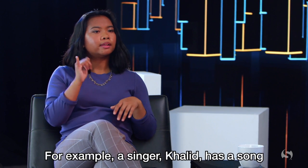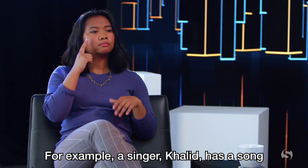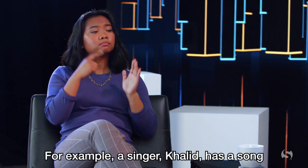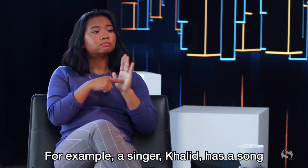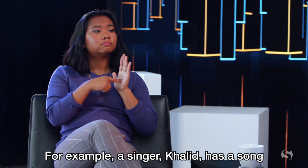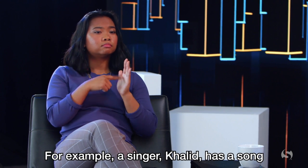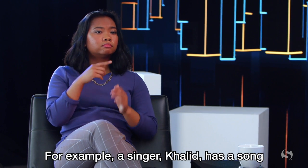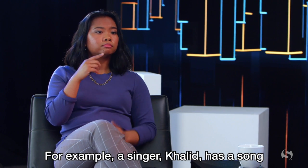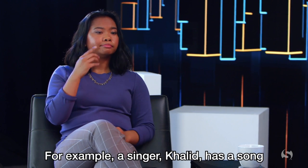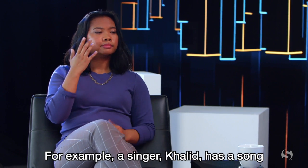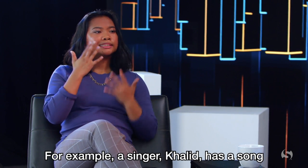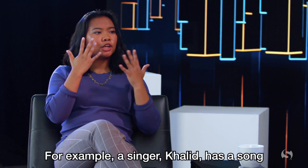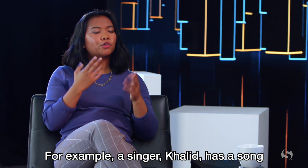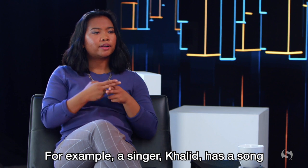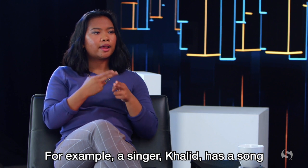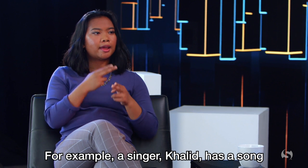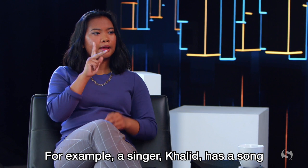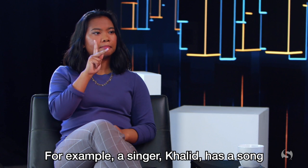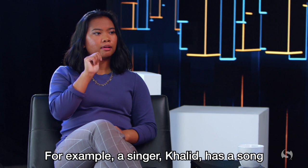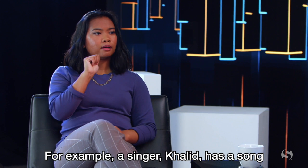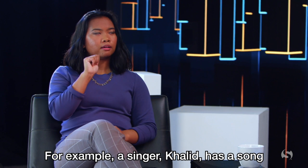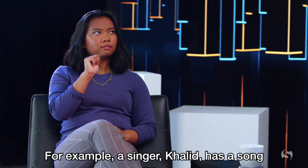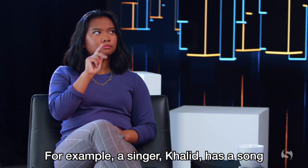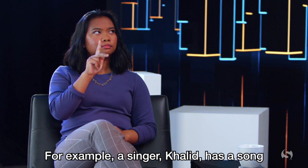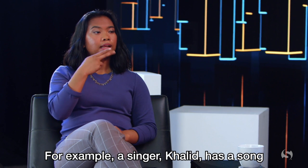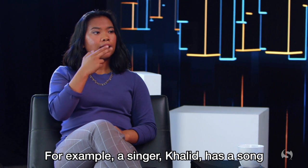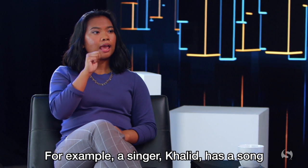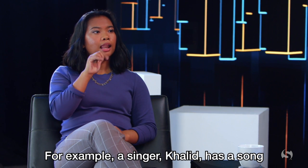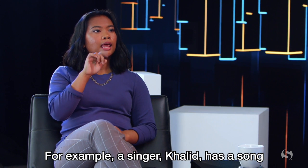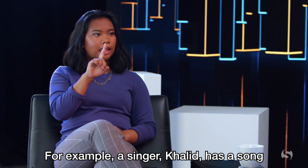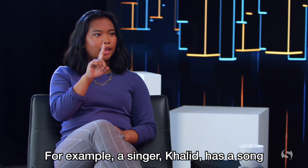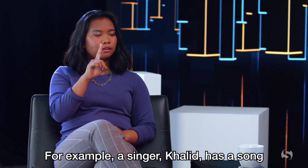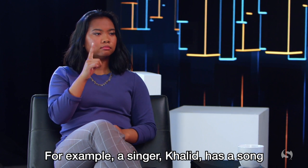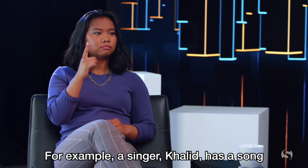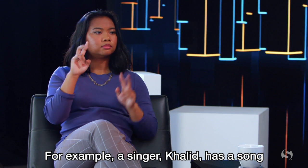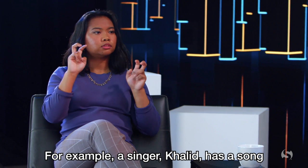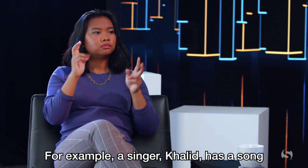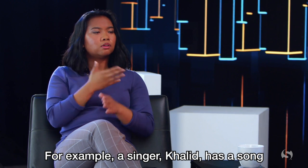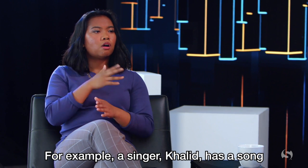For example, a singer, Khalid, has a song called Talk.